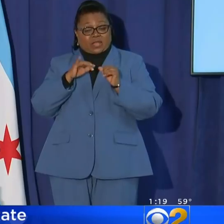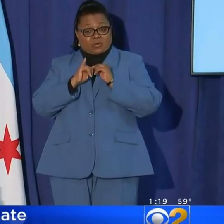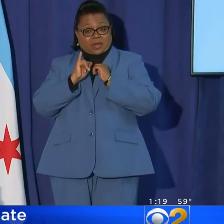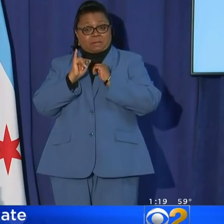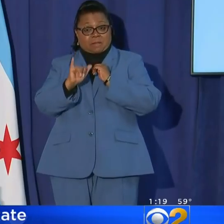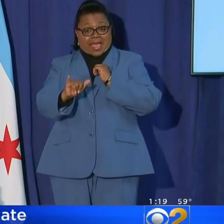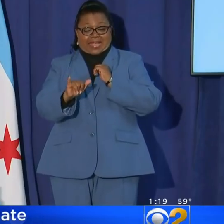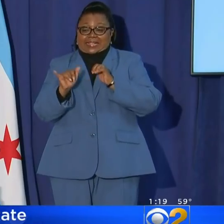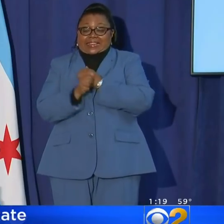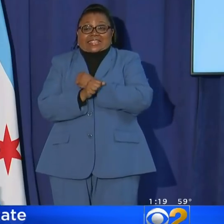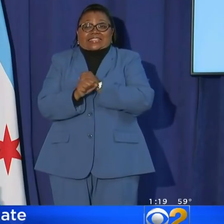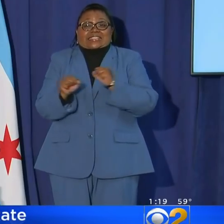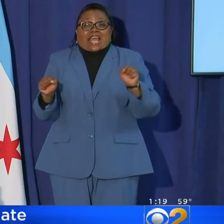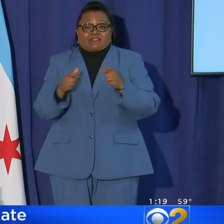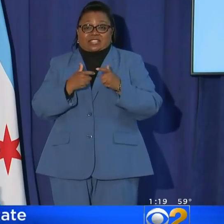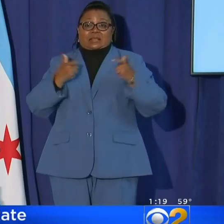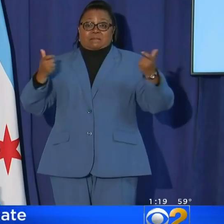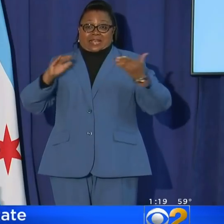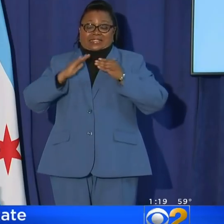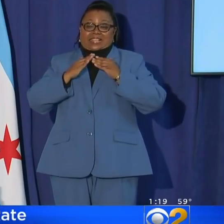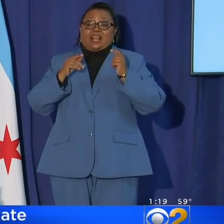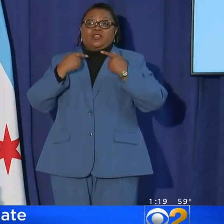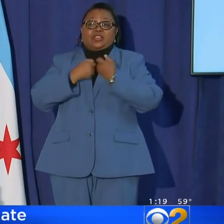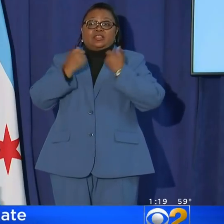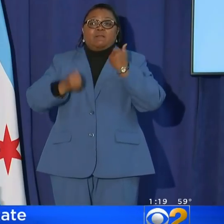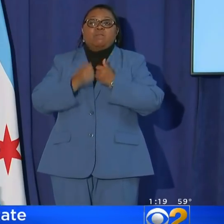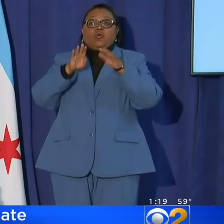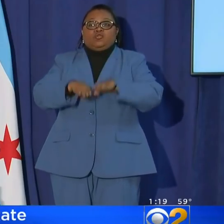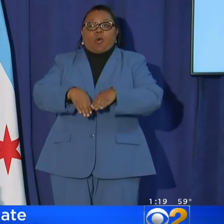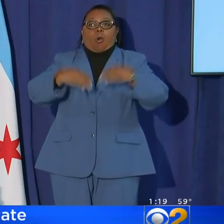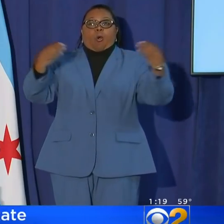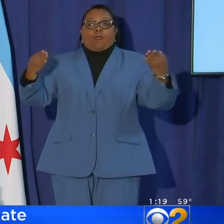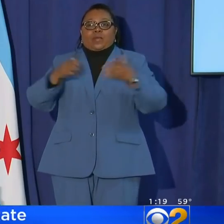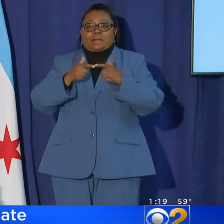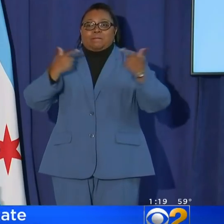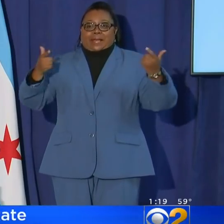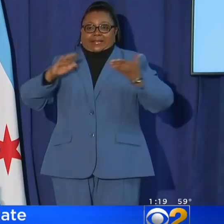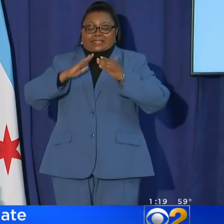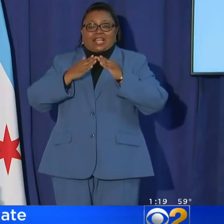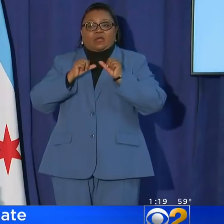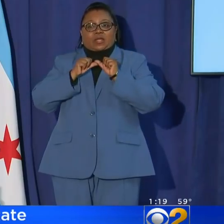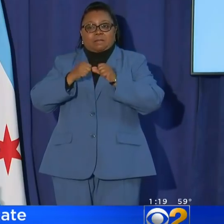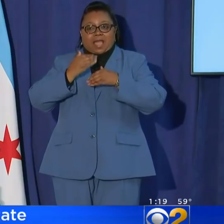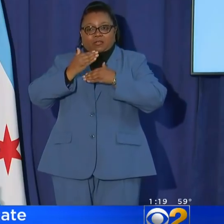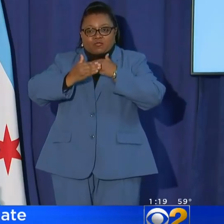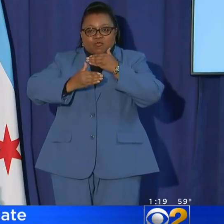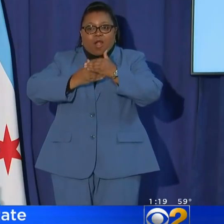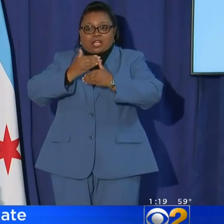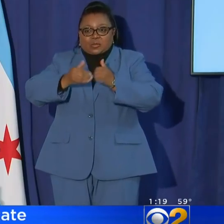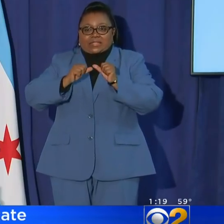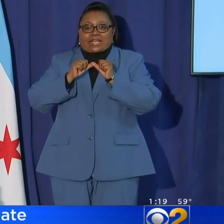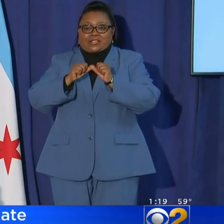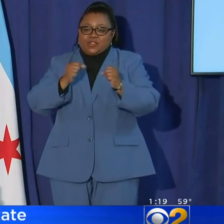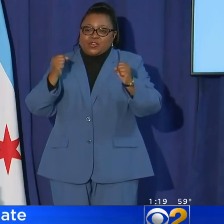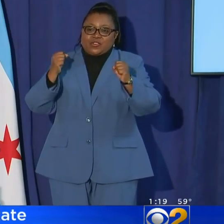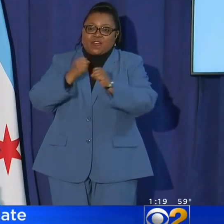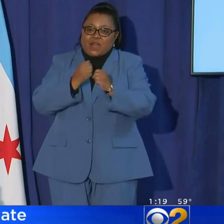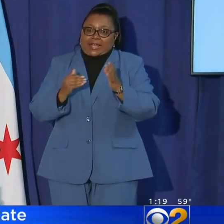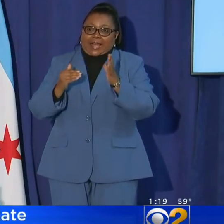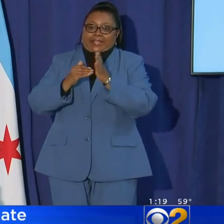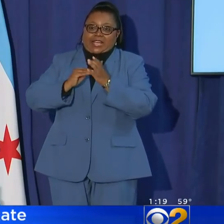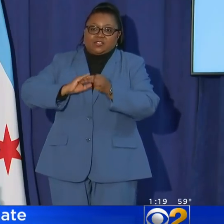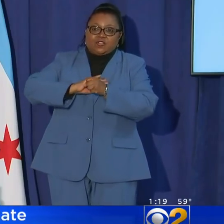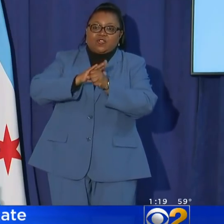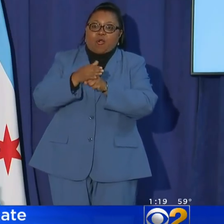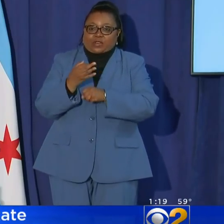remain the safest big city, the most open big city, and that we continue to make progress in our continued fight against